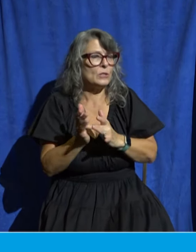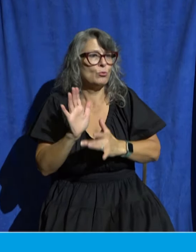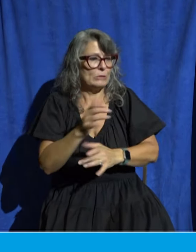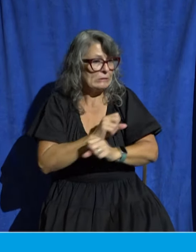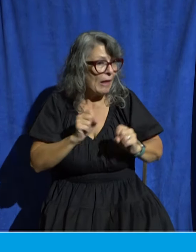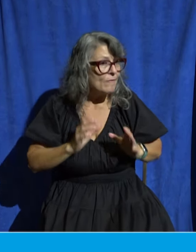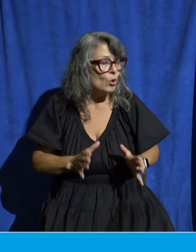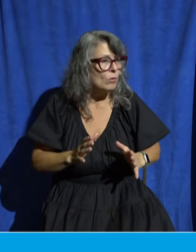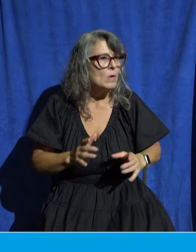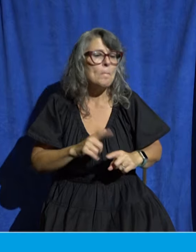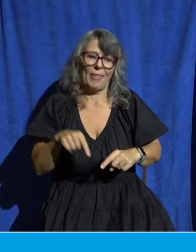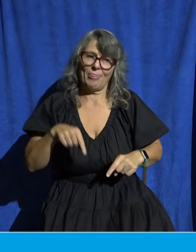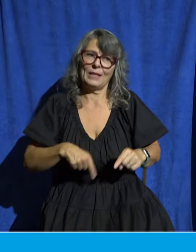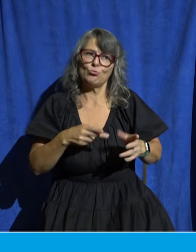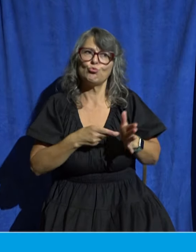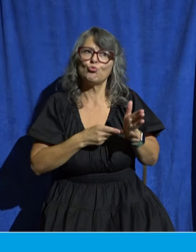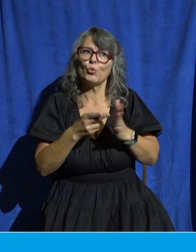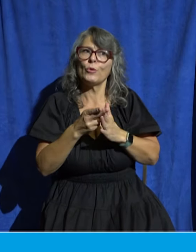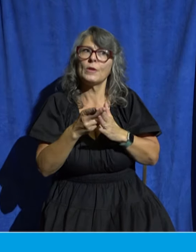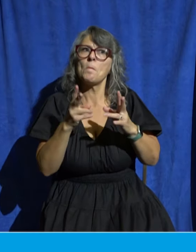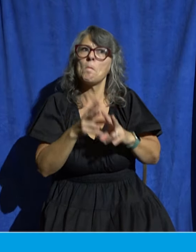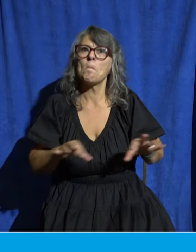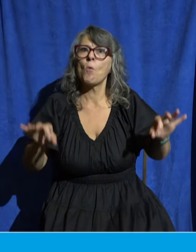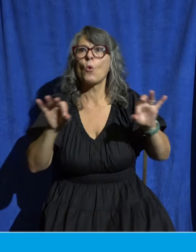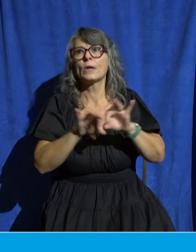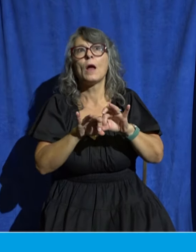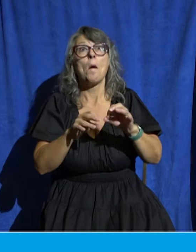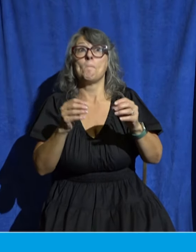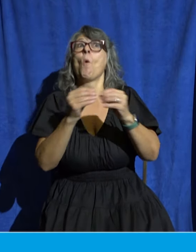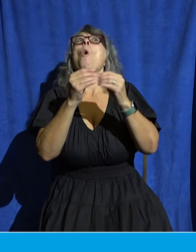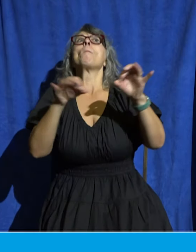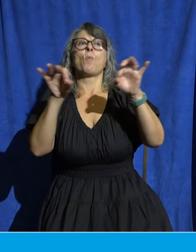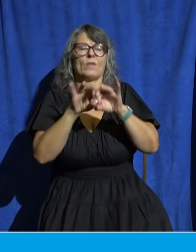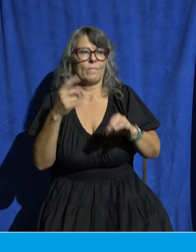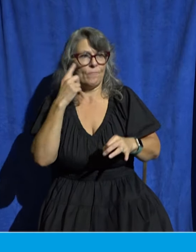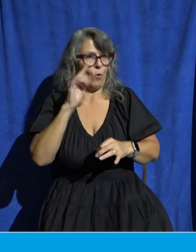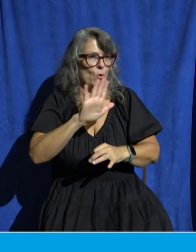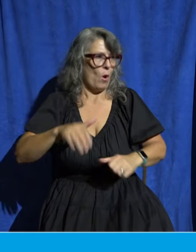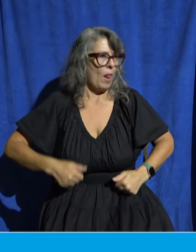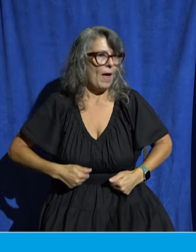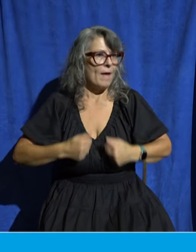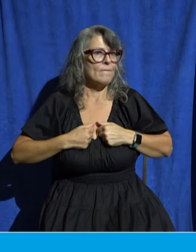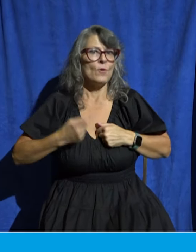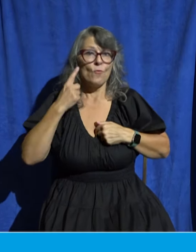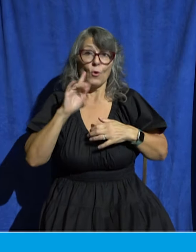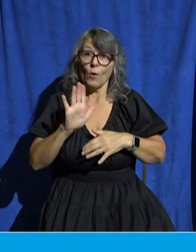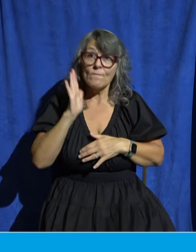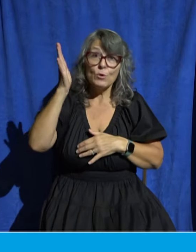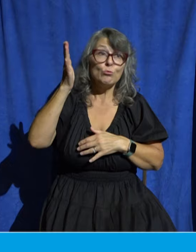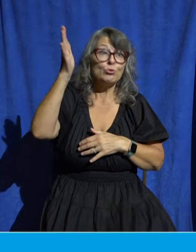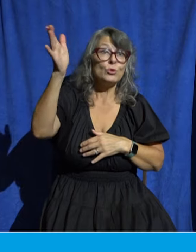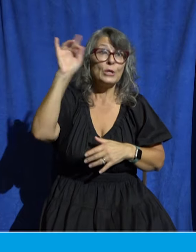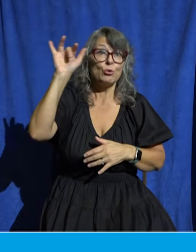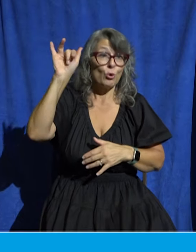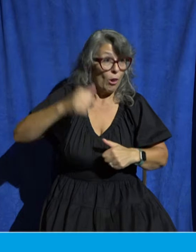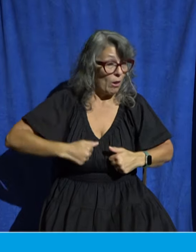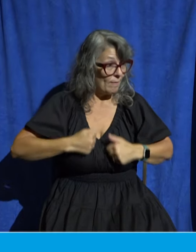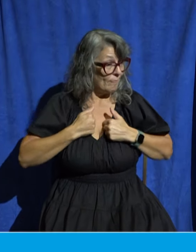important, I would say even more critical for your life and your eternity. So I wanna invite you to track along with us today as well.